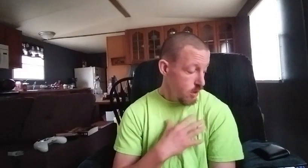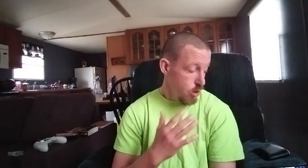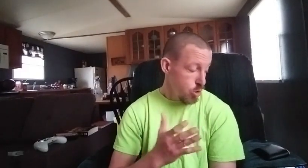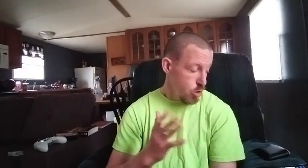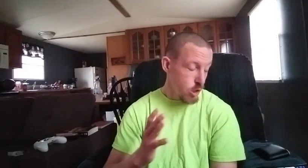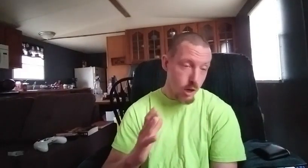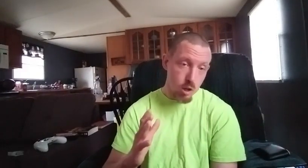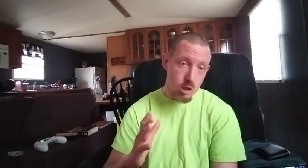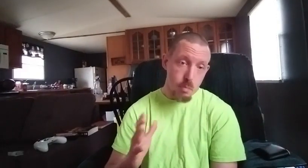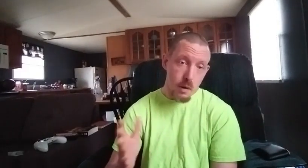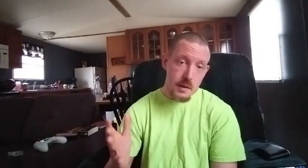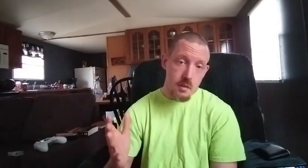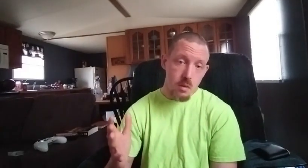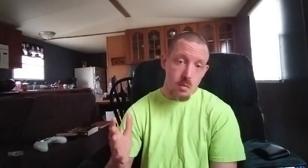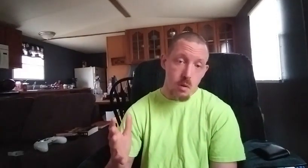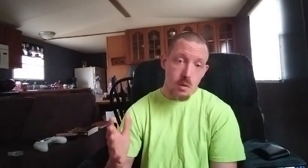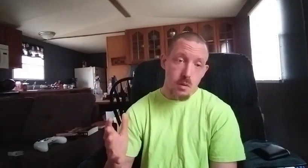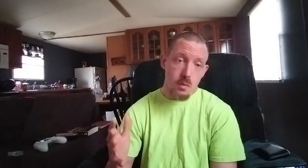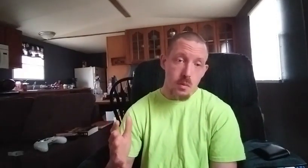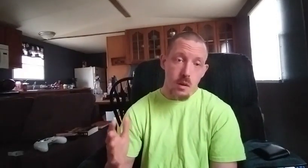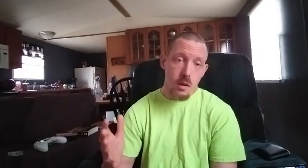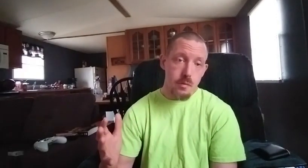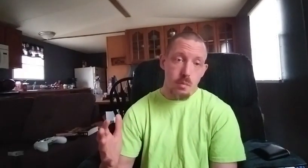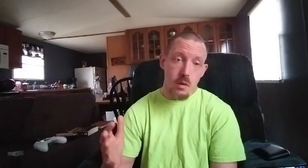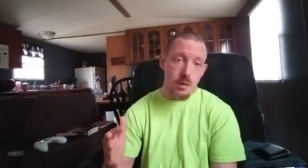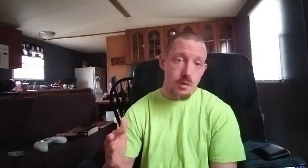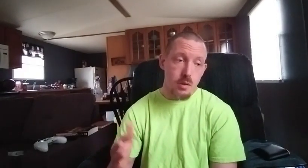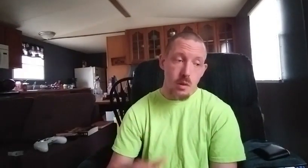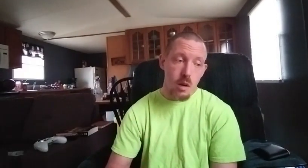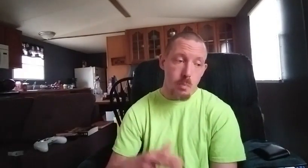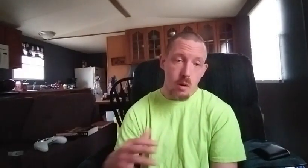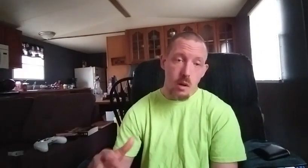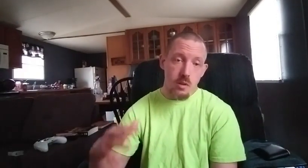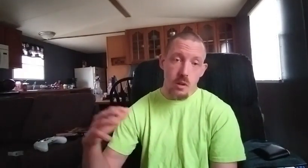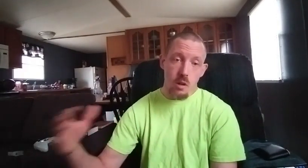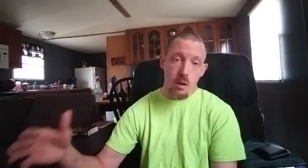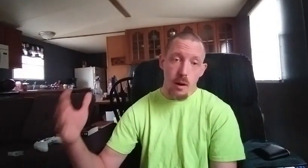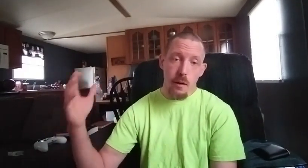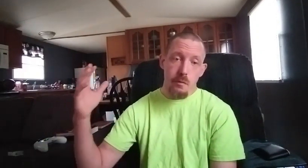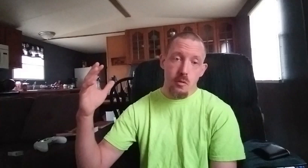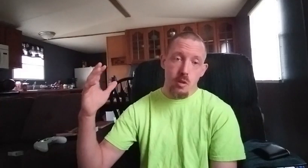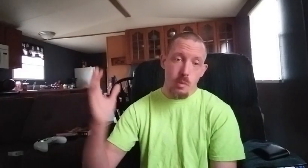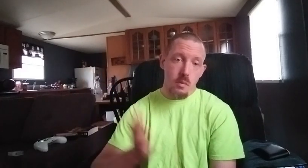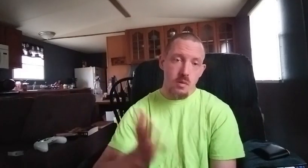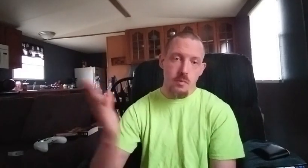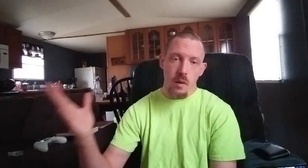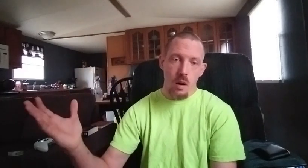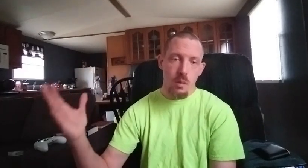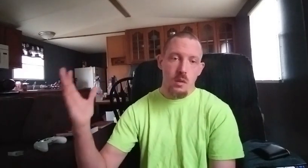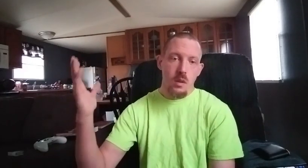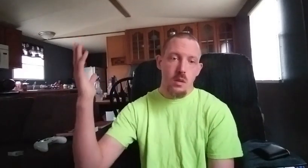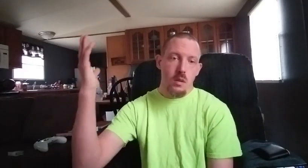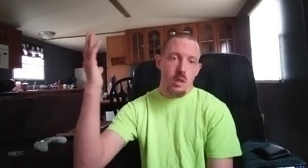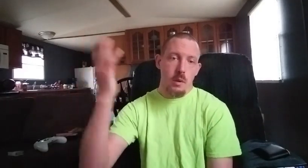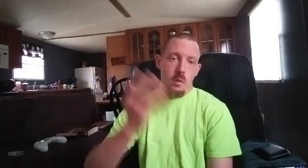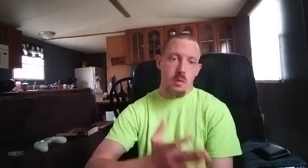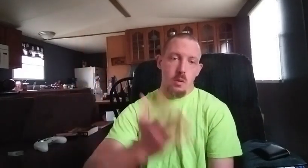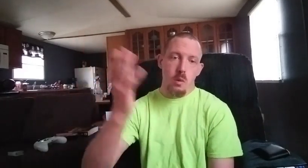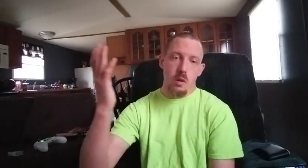you gotta learn to practice on what you do in life because you gotta progress at your craft to be able to survive to be able to do what you